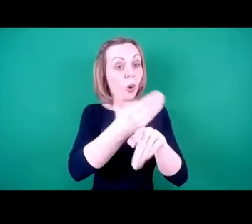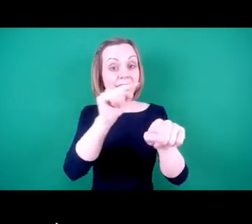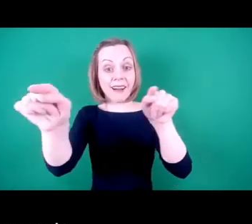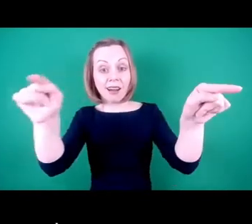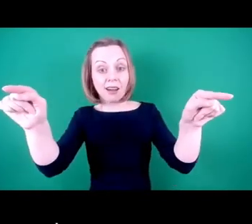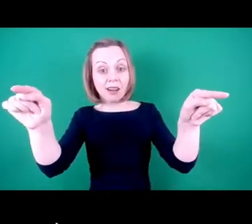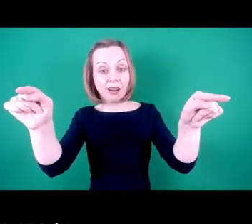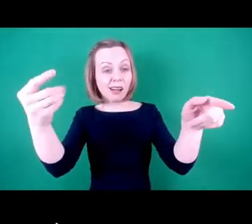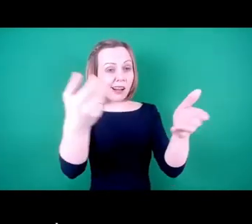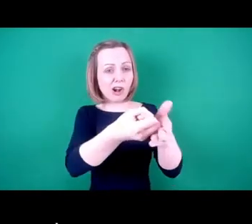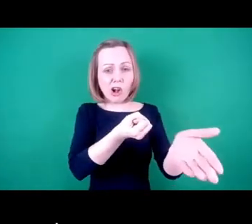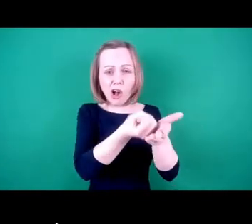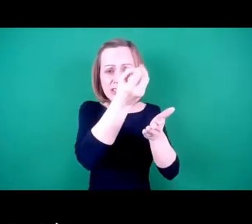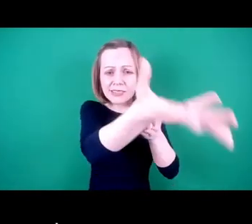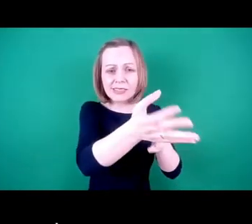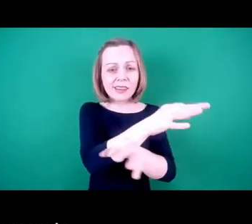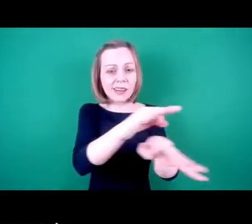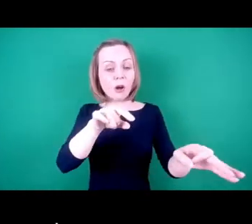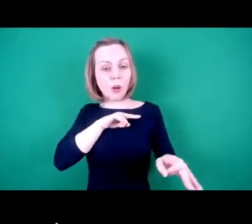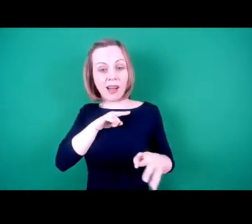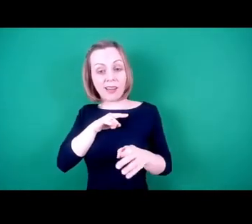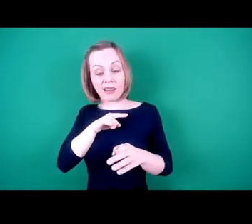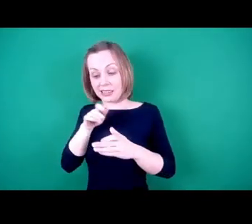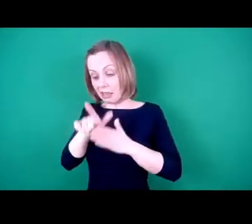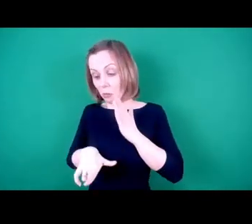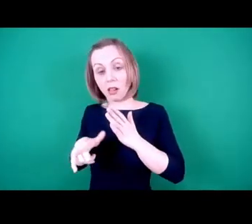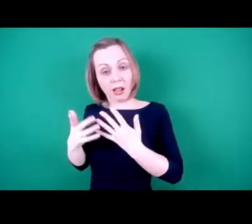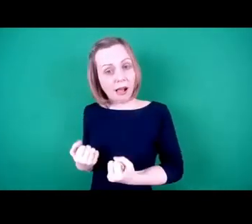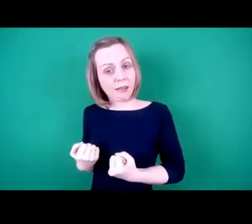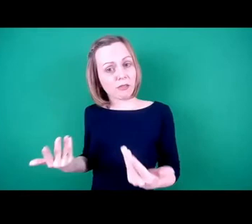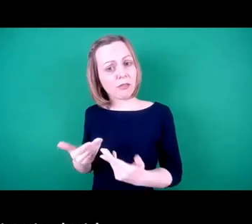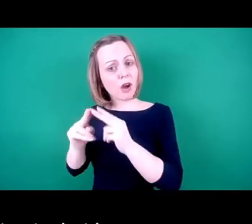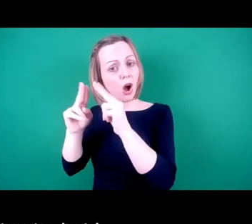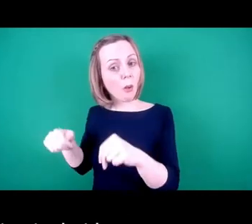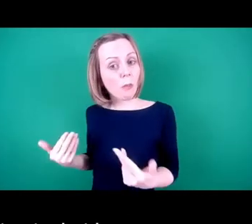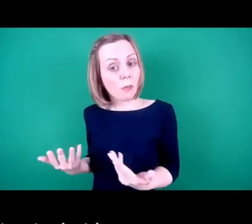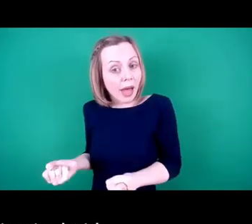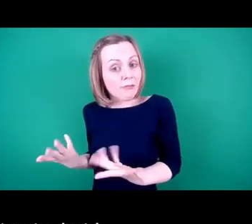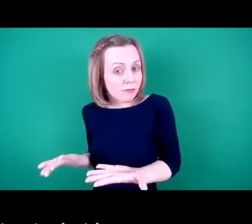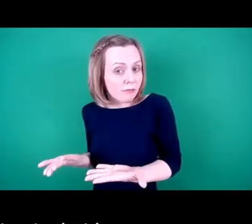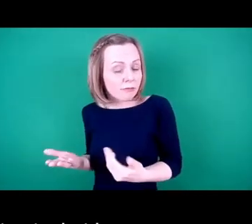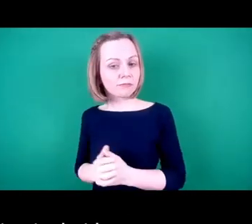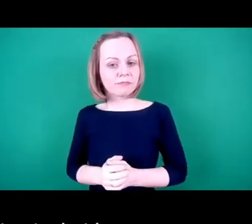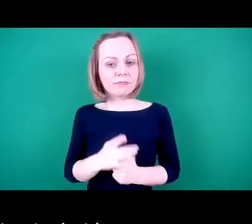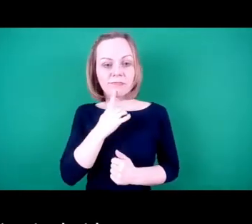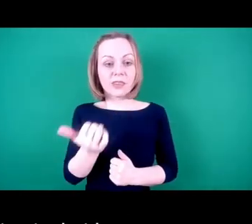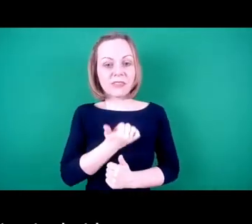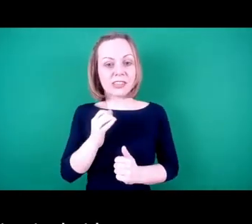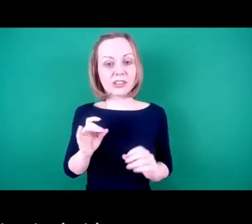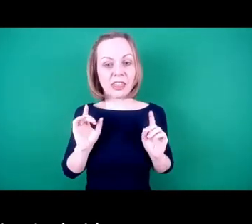everything that the disabled person needs is already in their home. So I'll finish on that note.